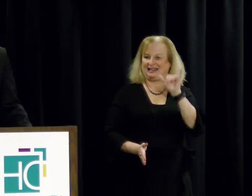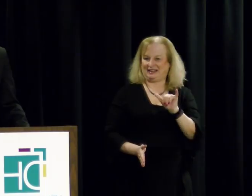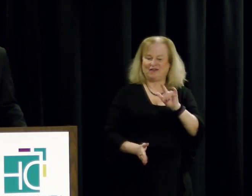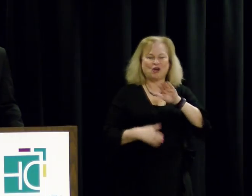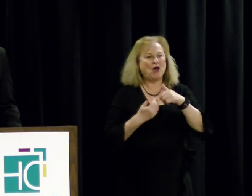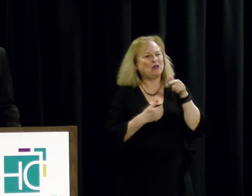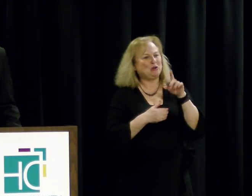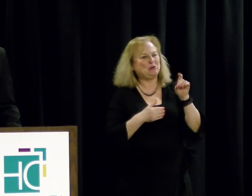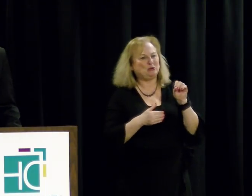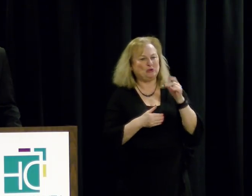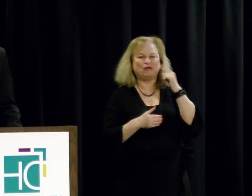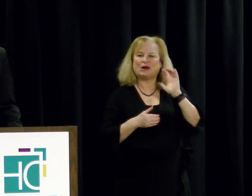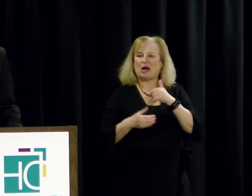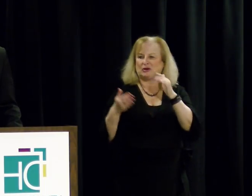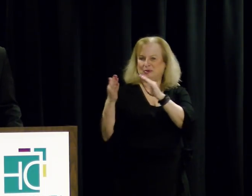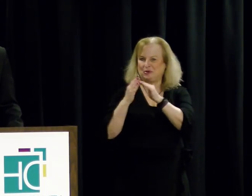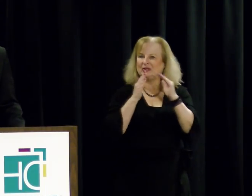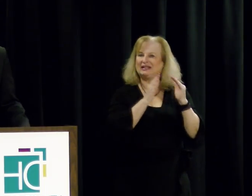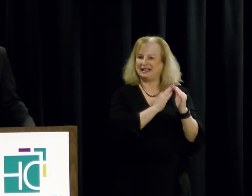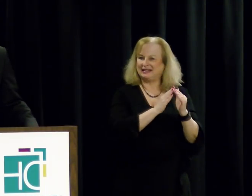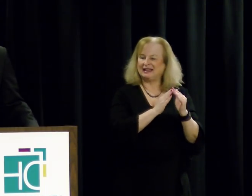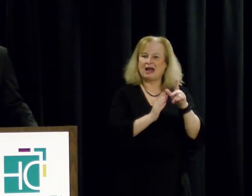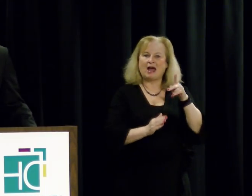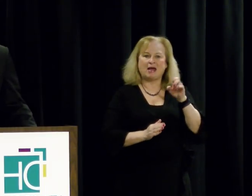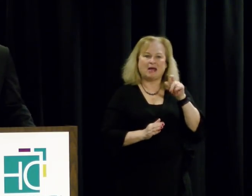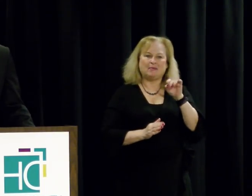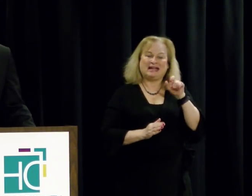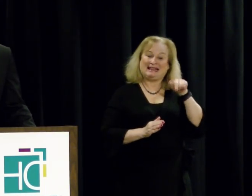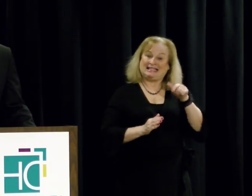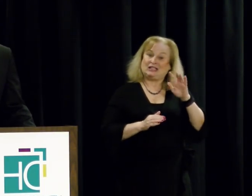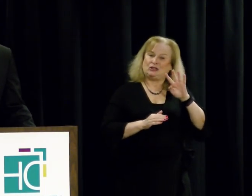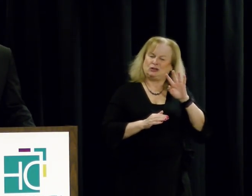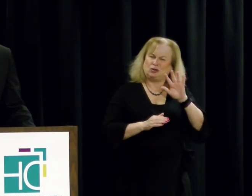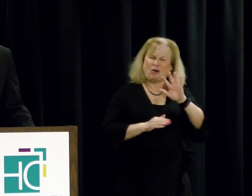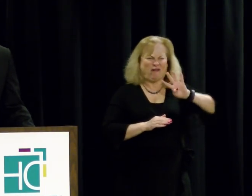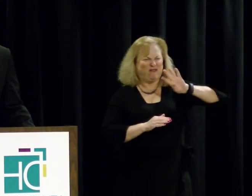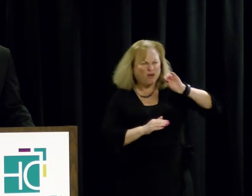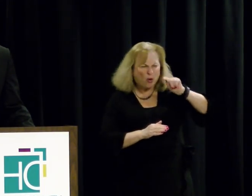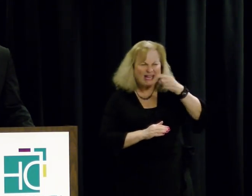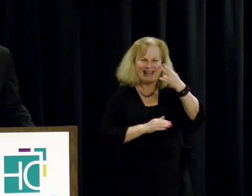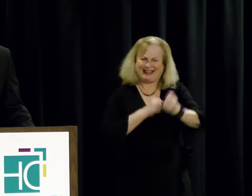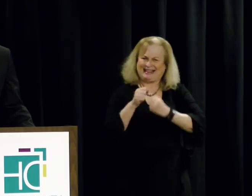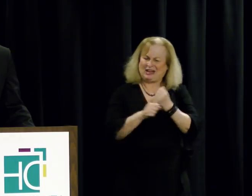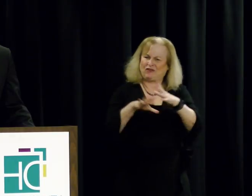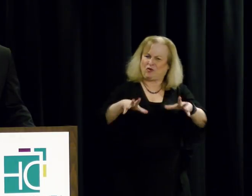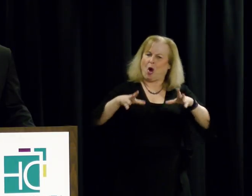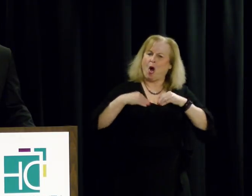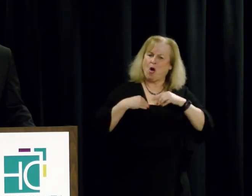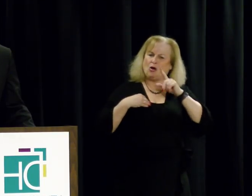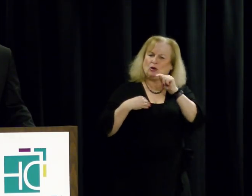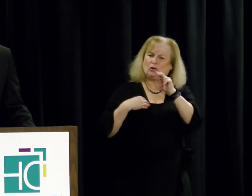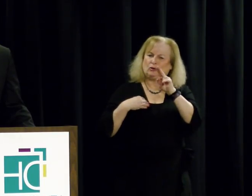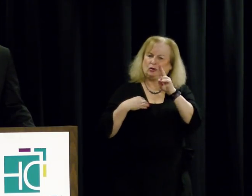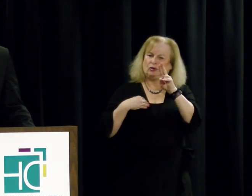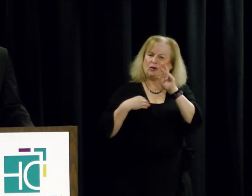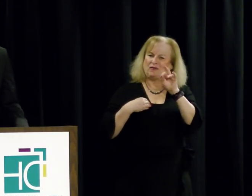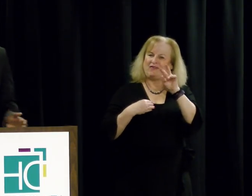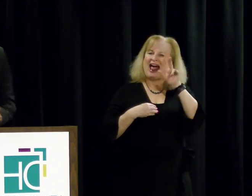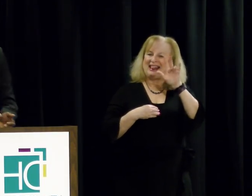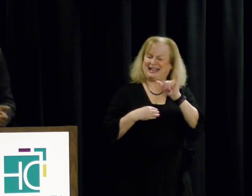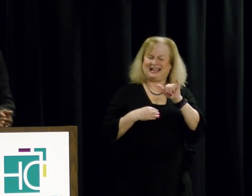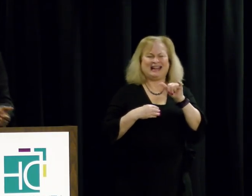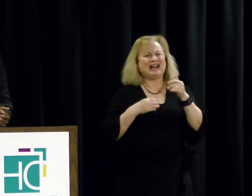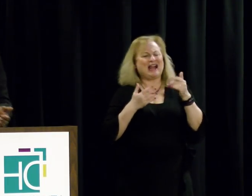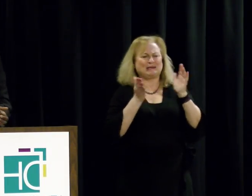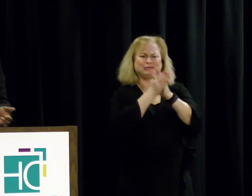you do for our community. Pete, this is your 40th year of ownership of Turf Valley. here's to 40 more.